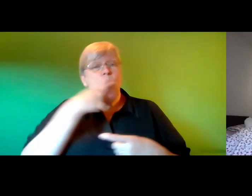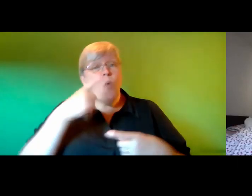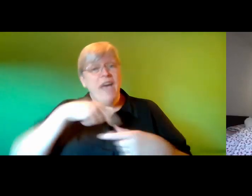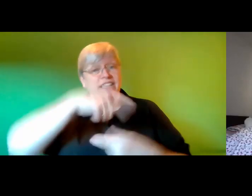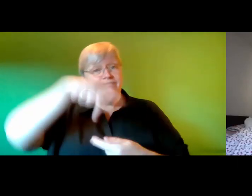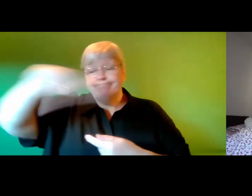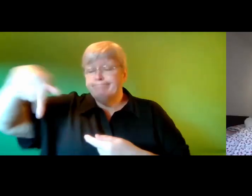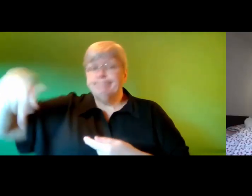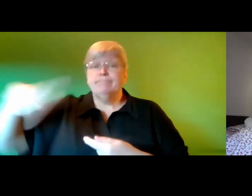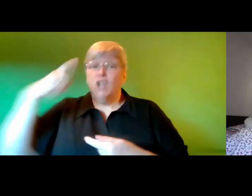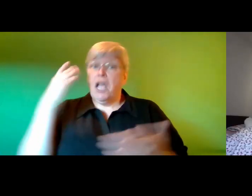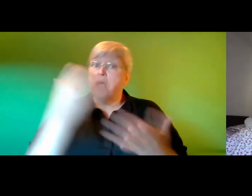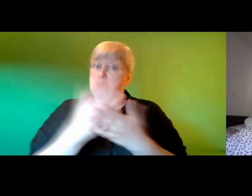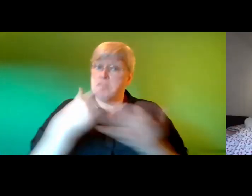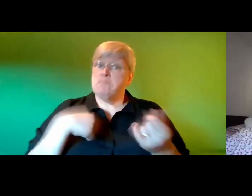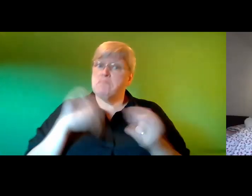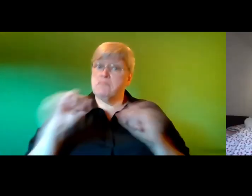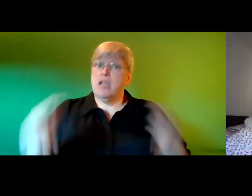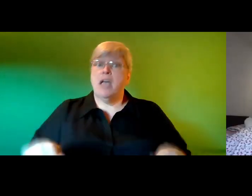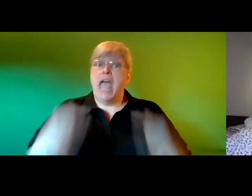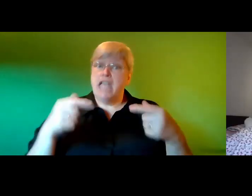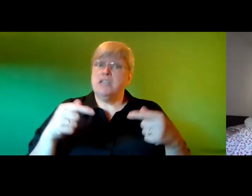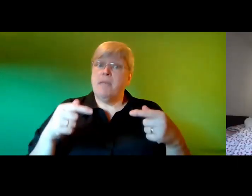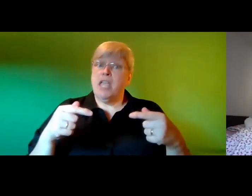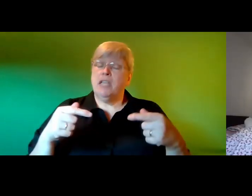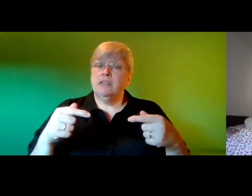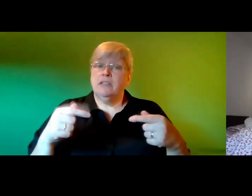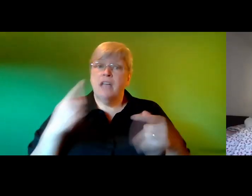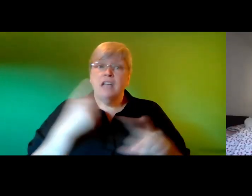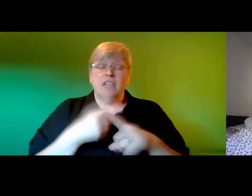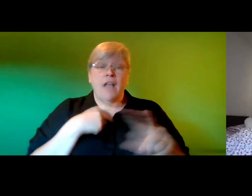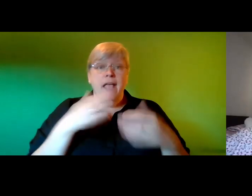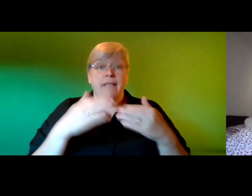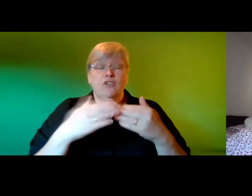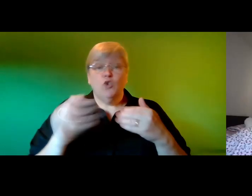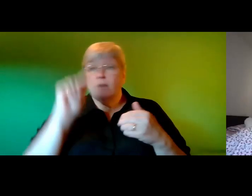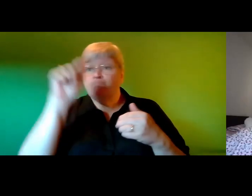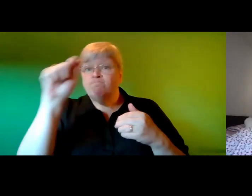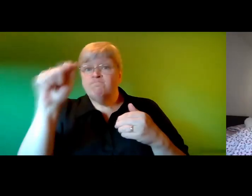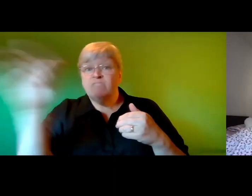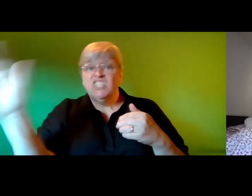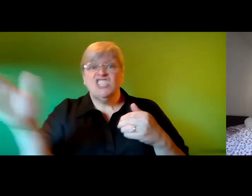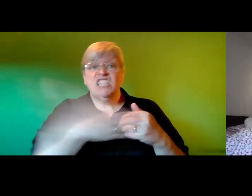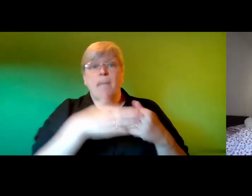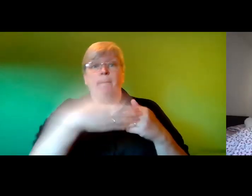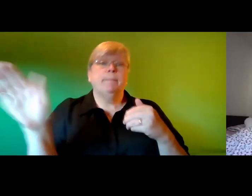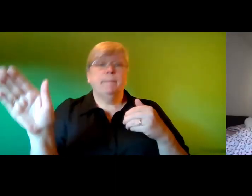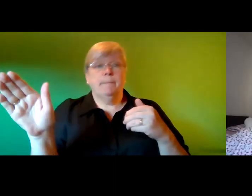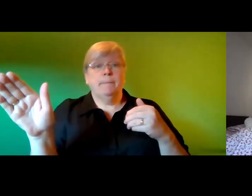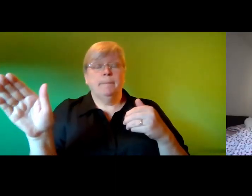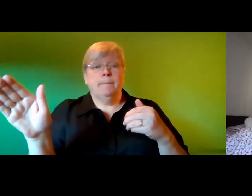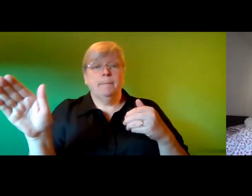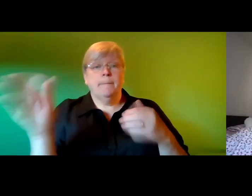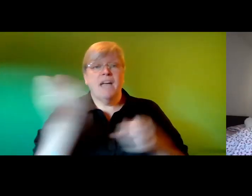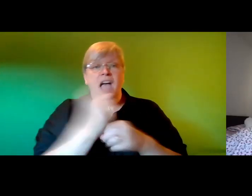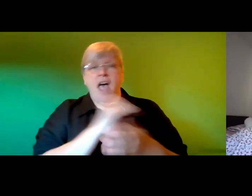make a mighty fool suddenly the door at the end of the other end of the room slammed open and galahad moved into